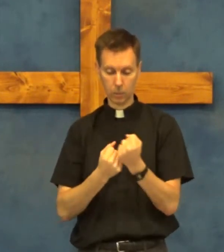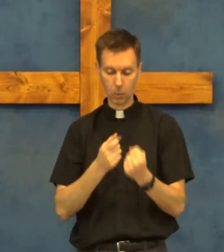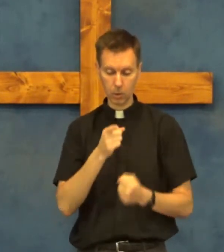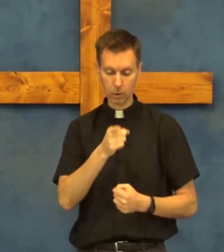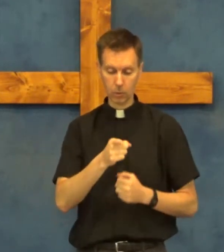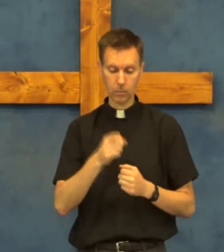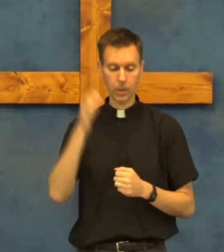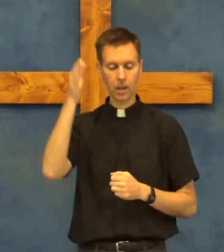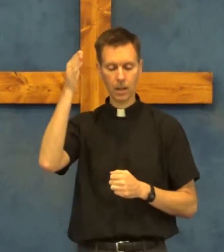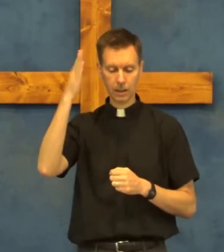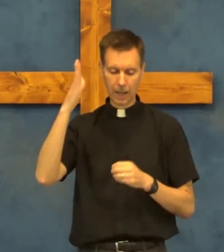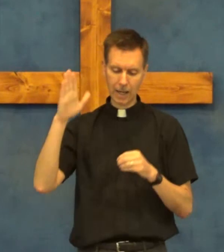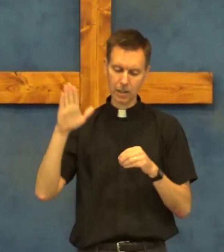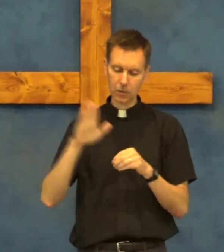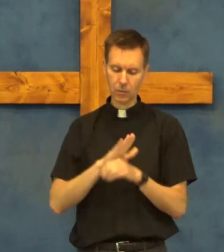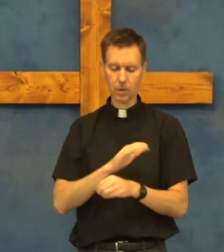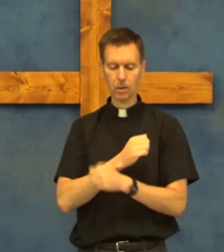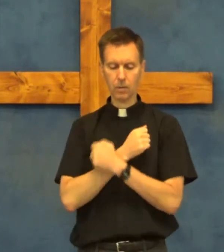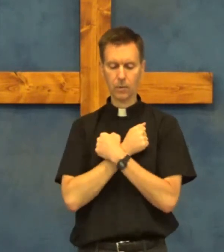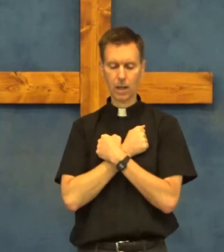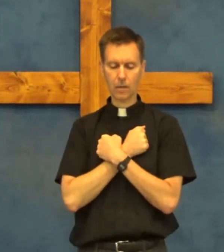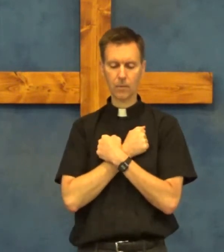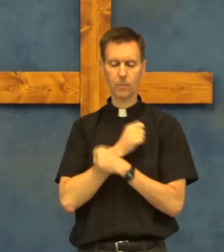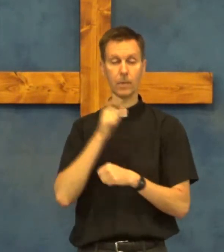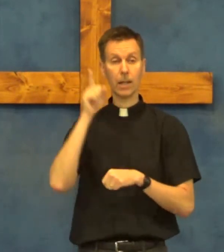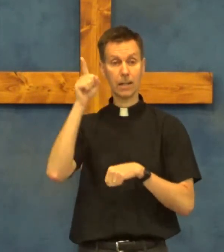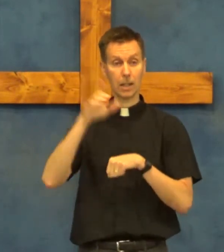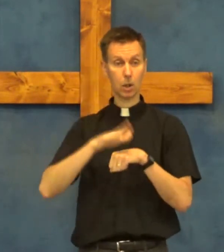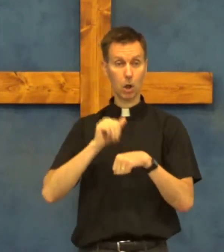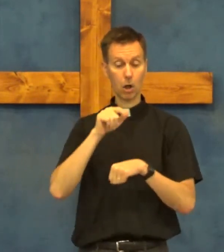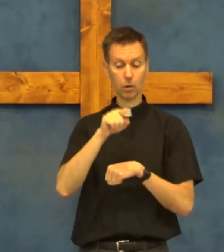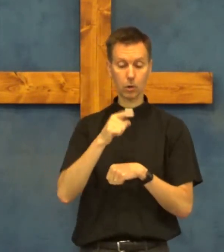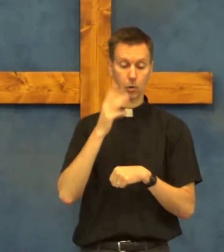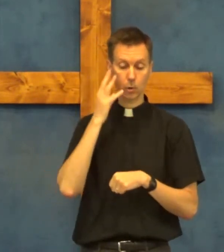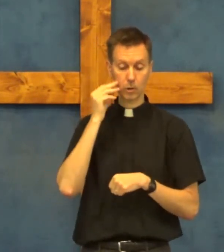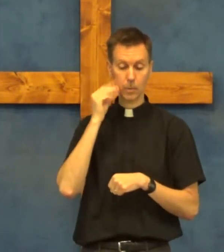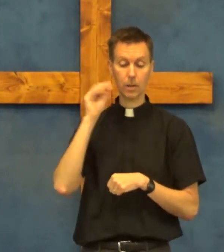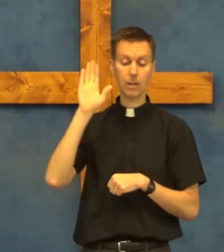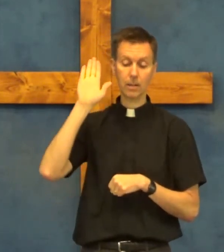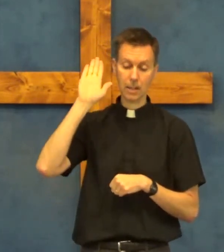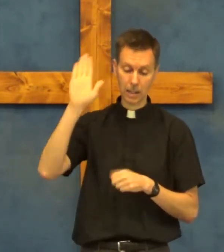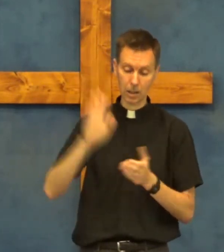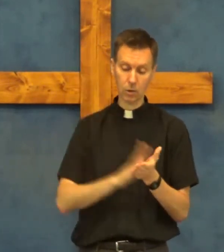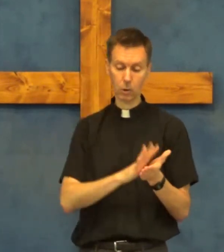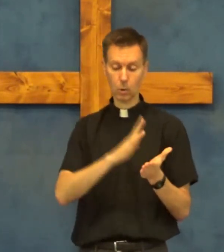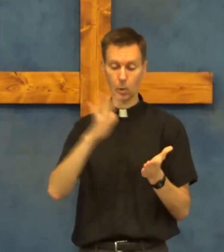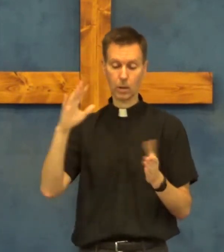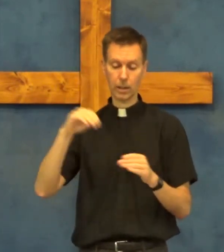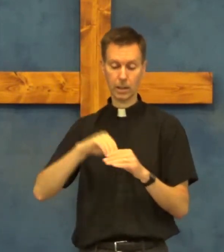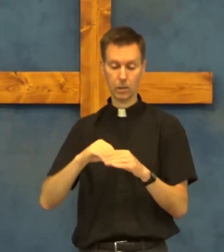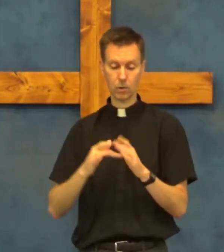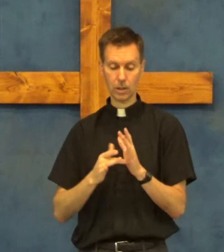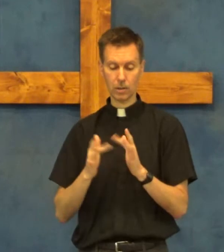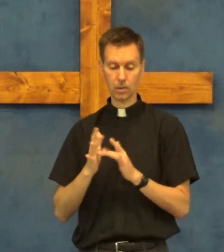support you god is full of love and he called you to experience his glory in jesus